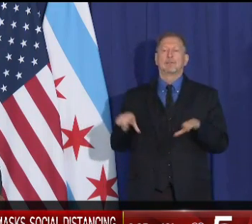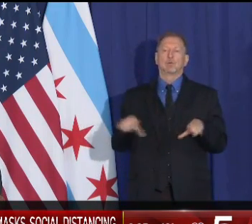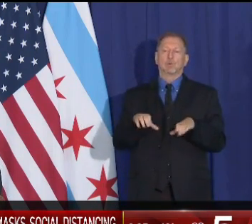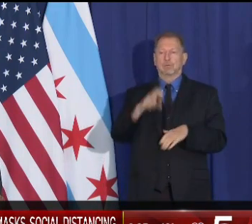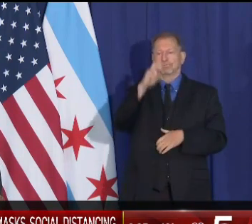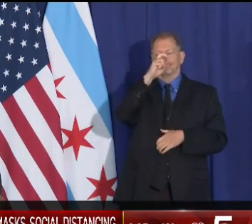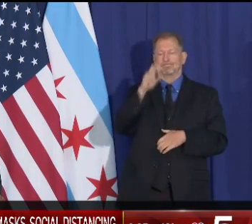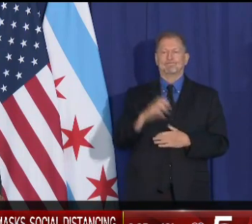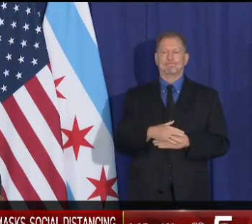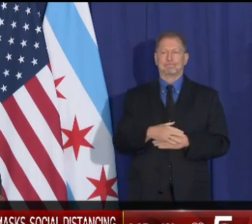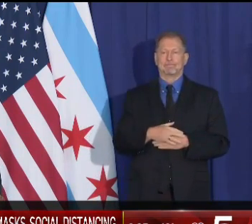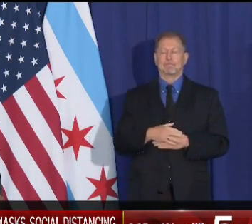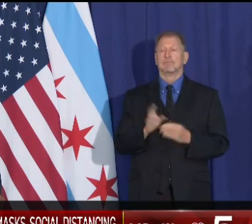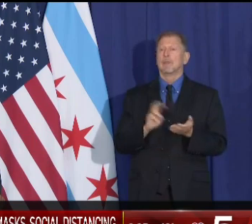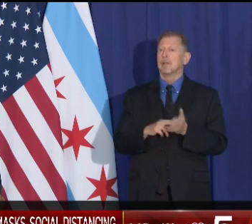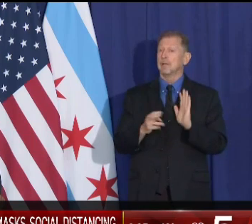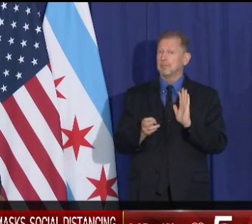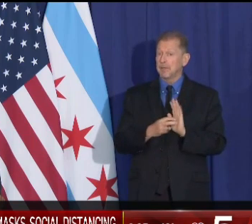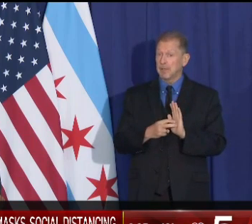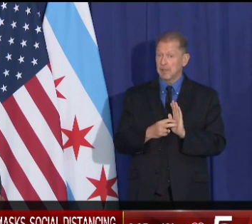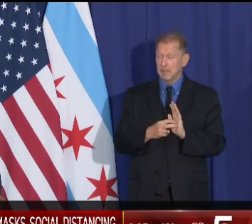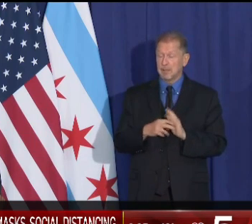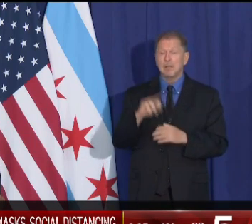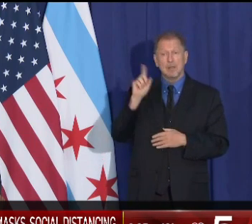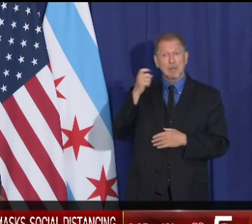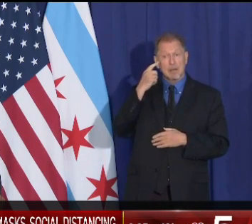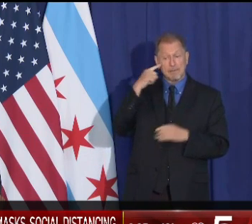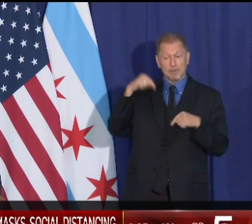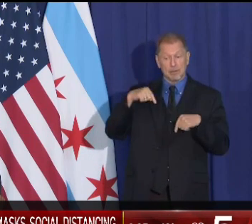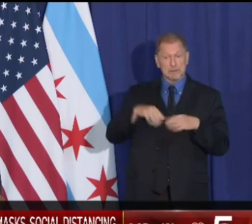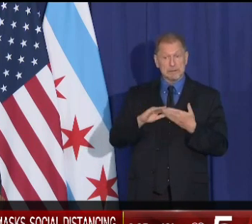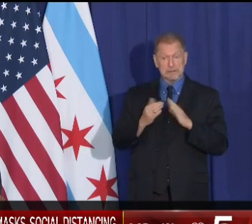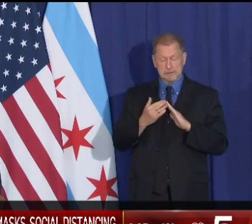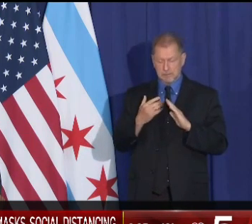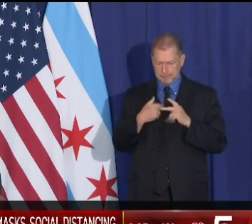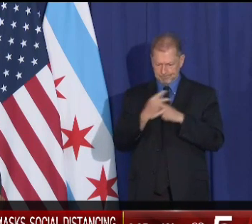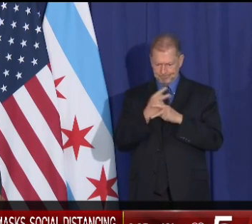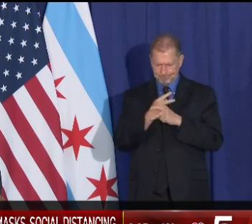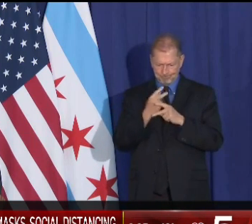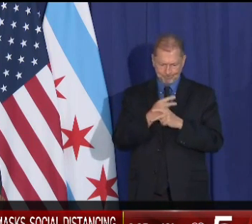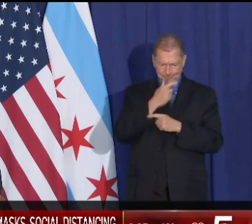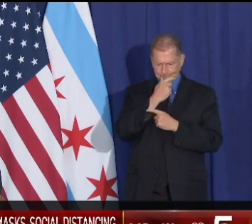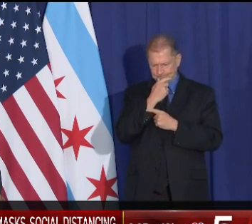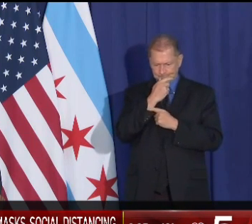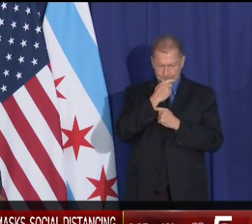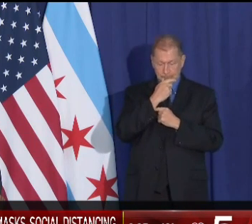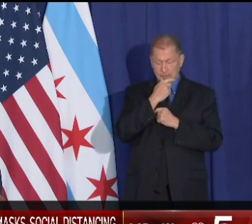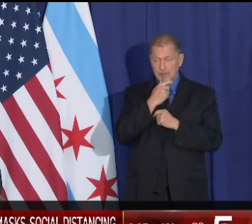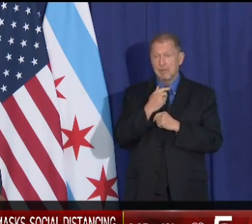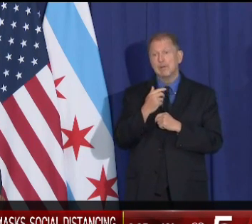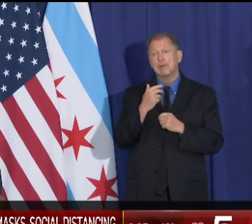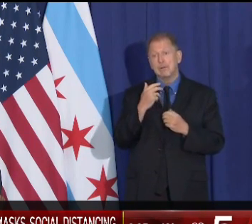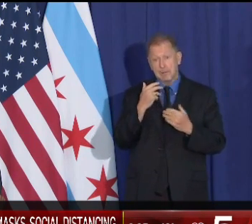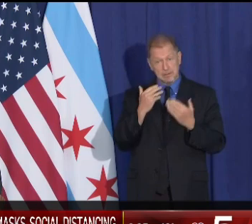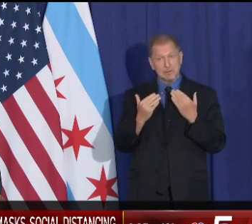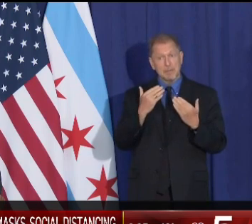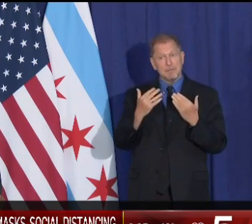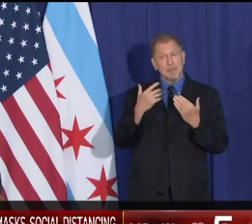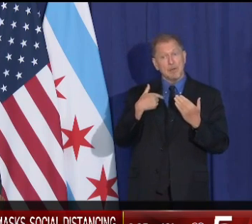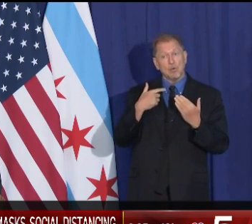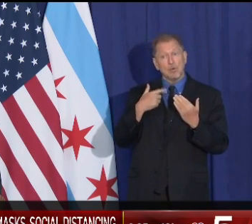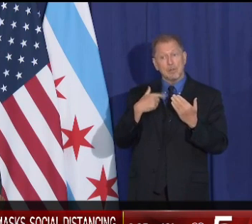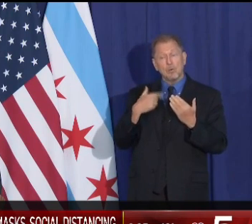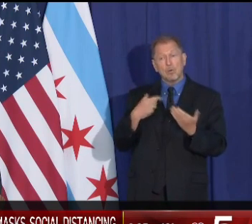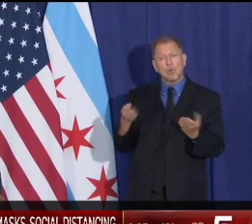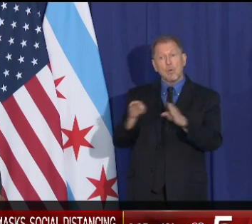That means we as a city government are looking at every tool in our toolbox, including rolling back to phase